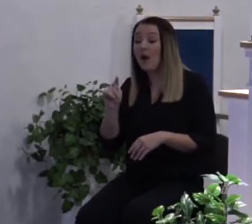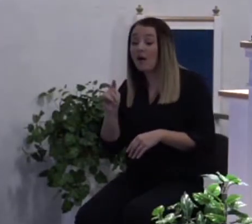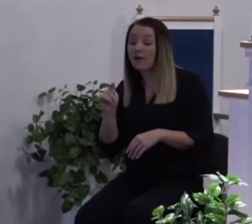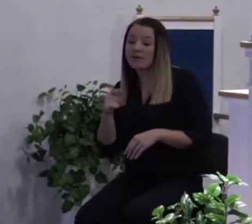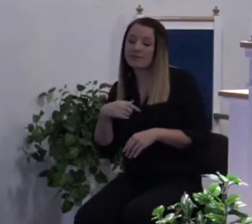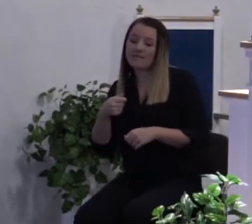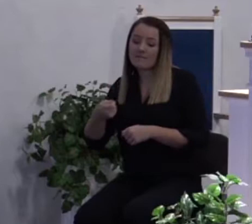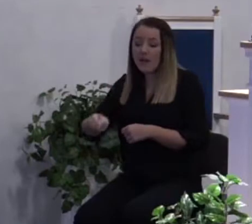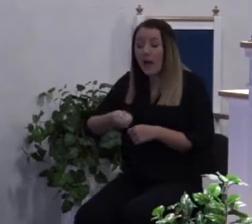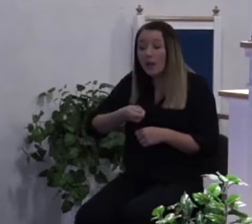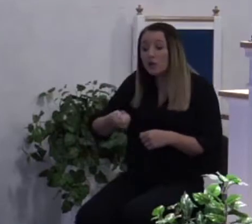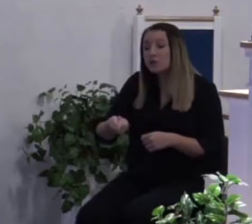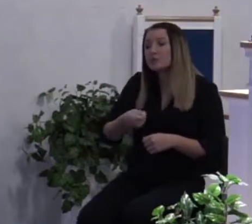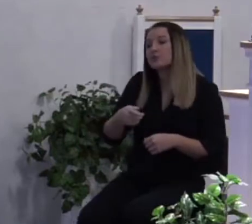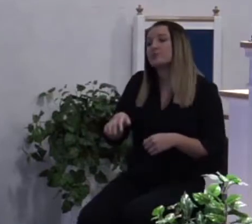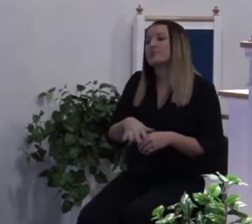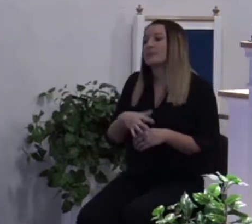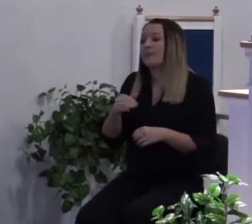vacuumed, made all the beds,